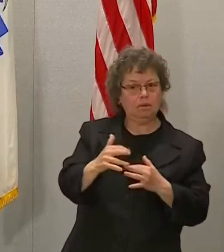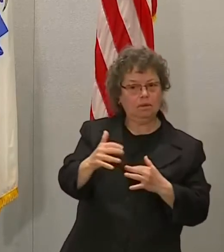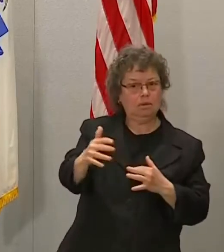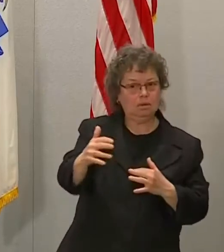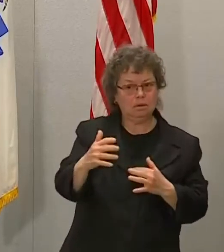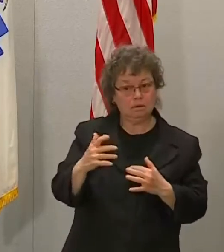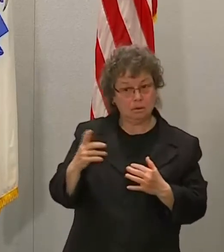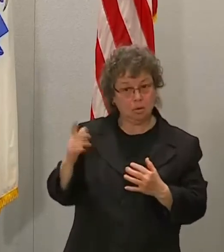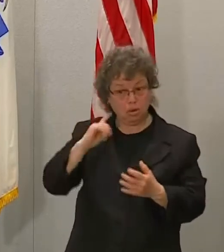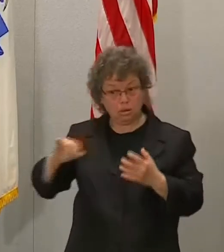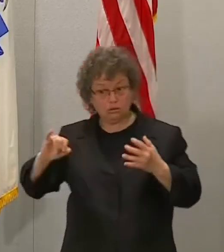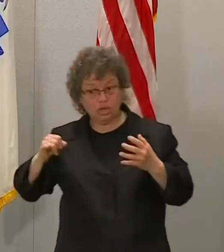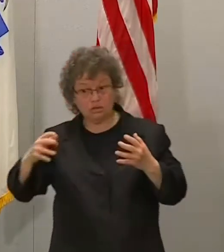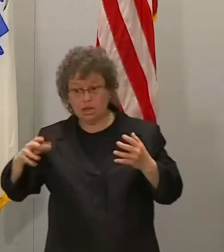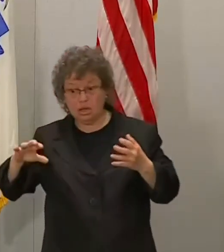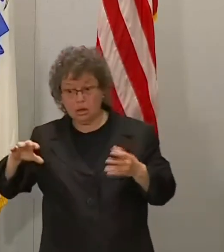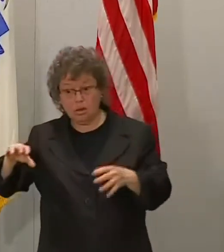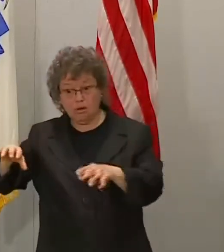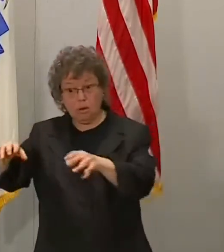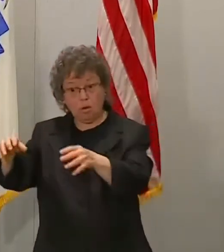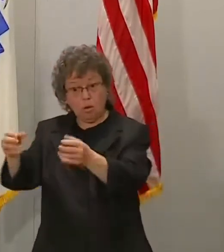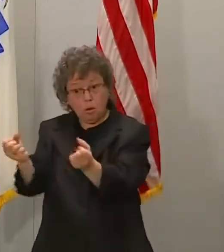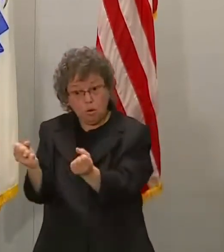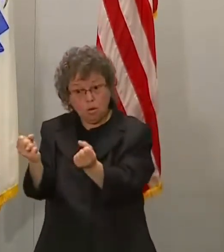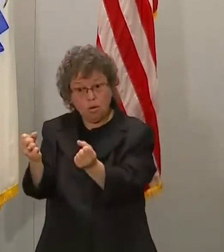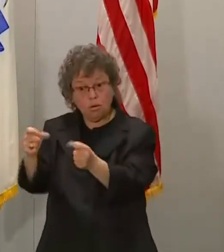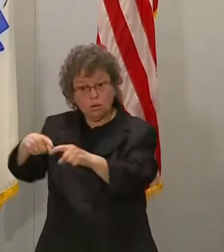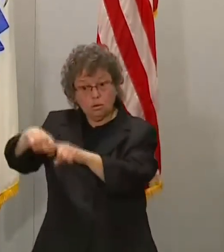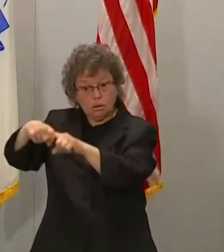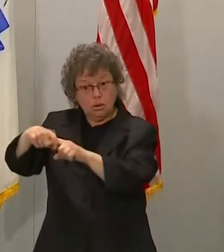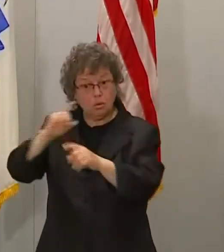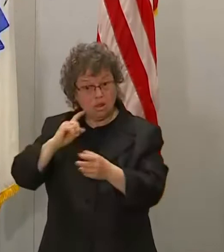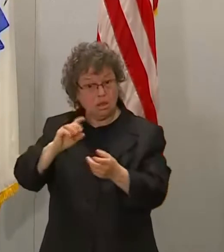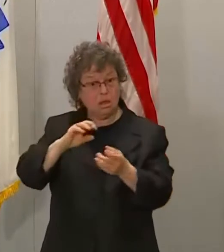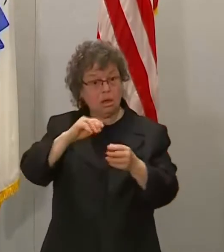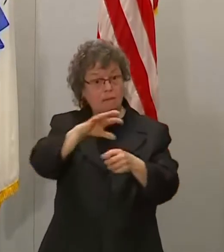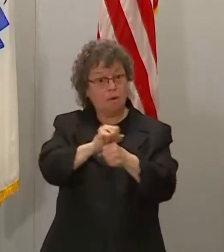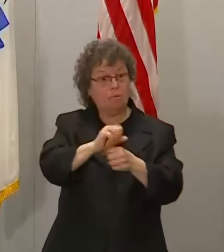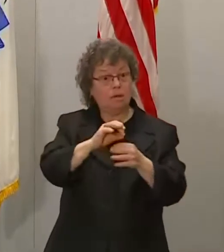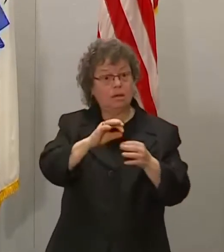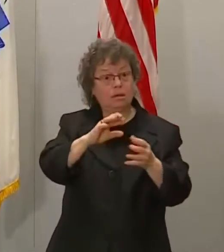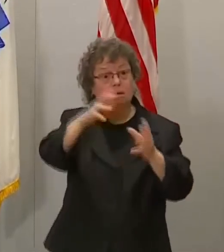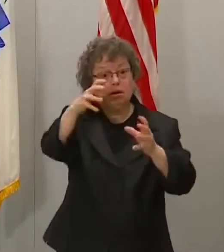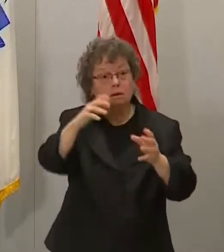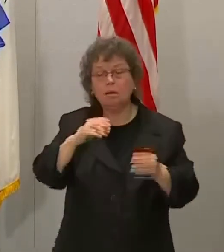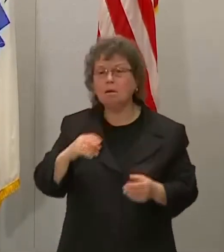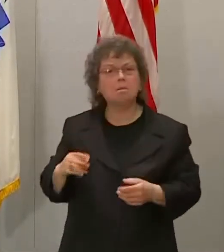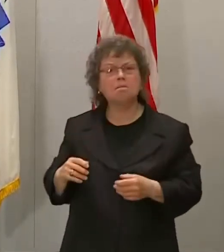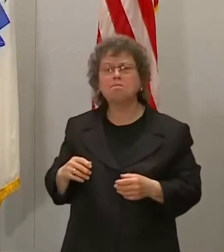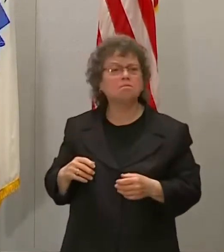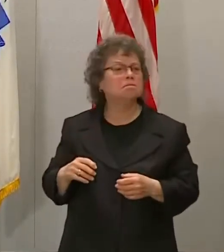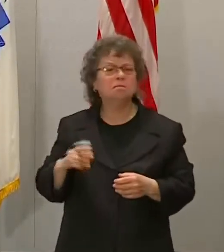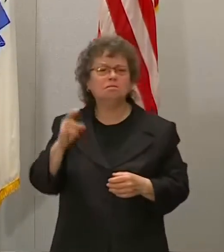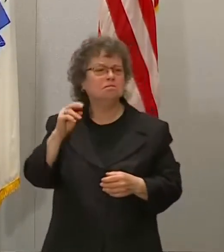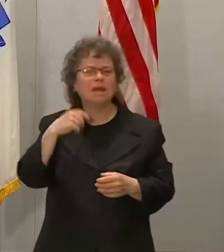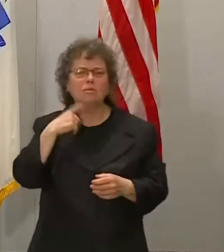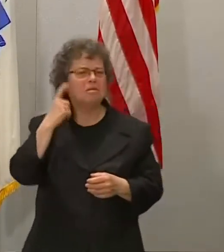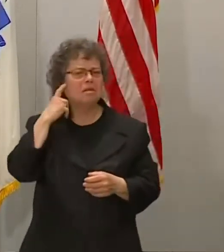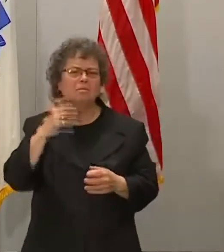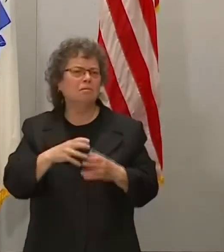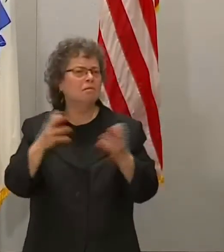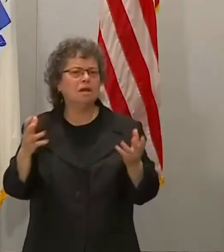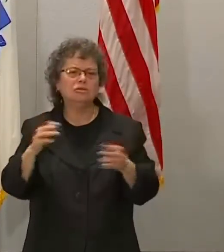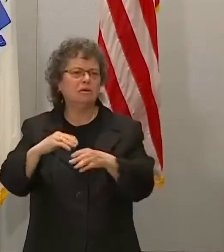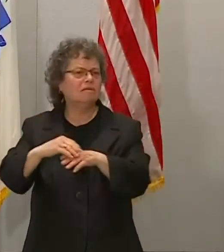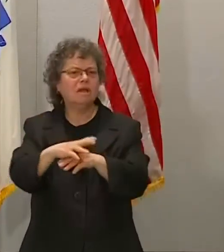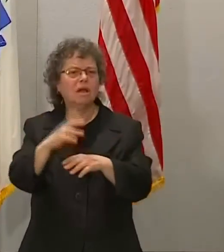I don't think, because there's not that much J&J that's currently in the pipeline, I